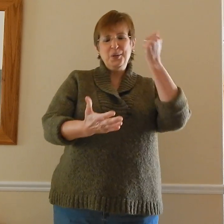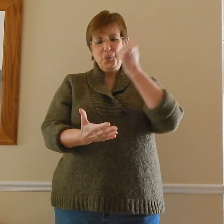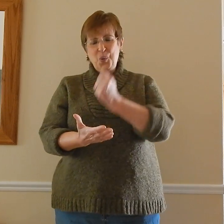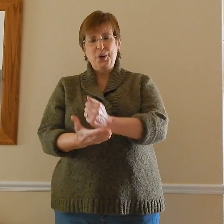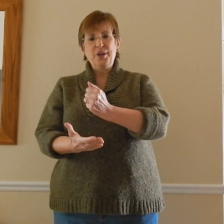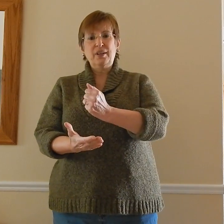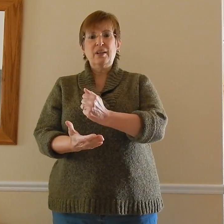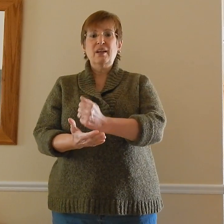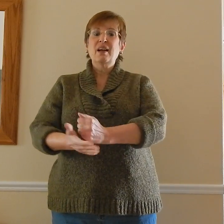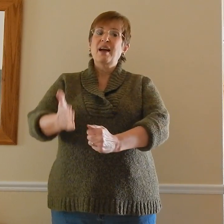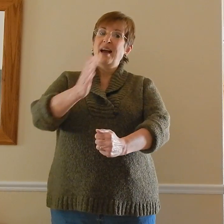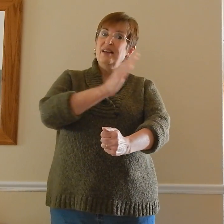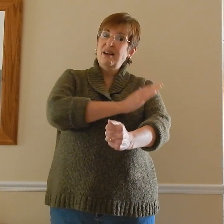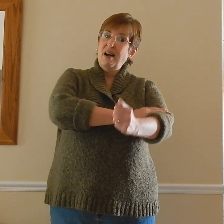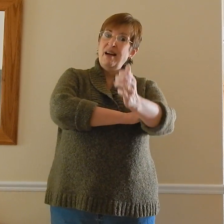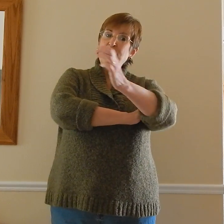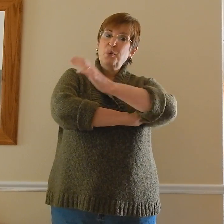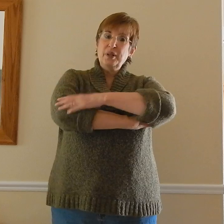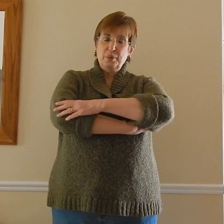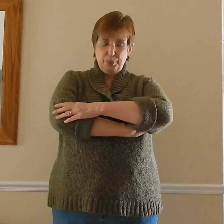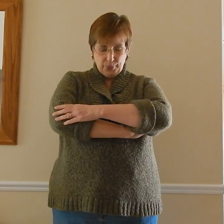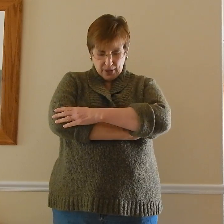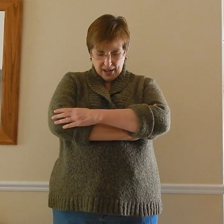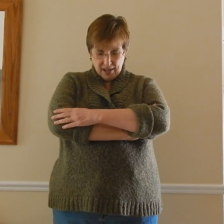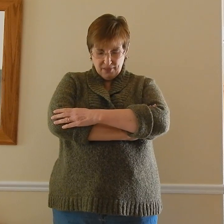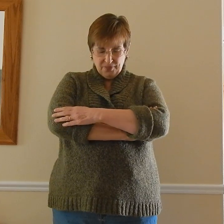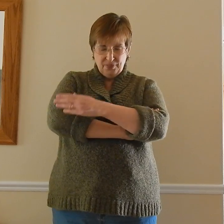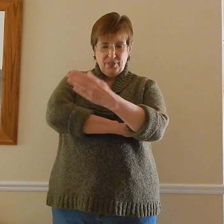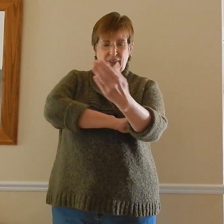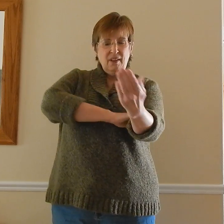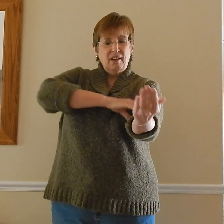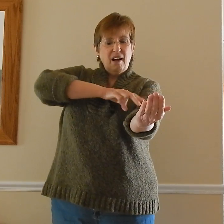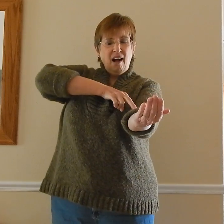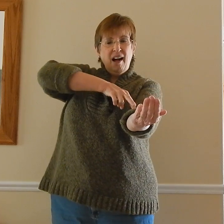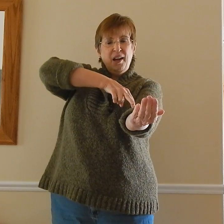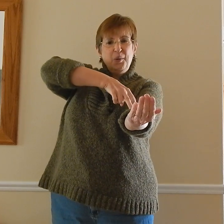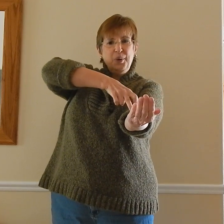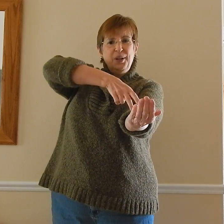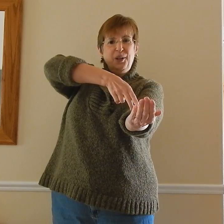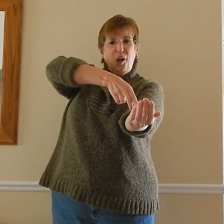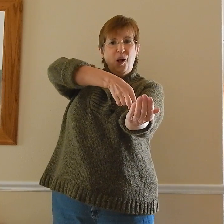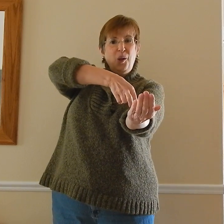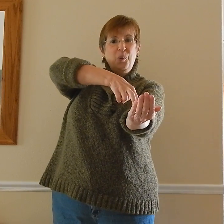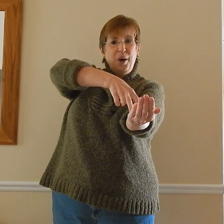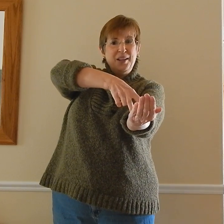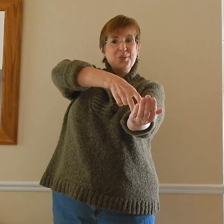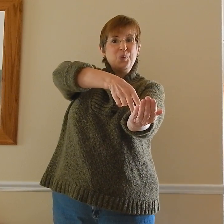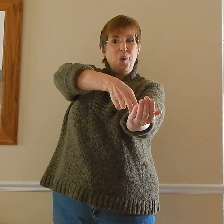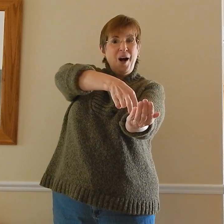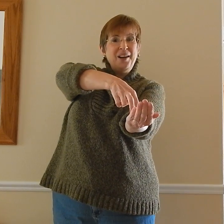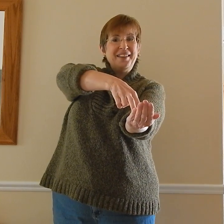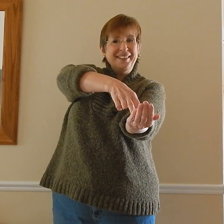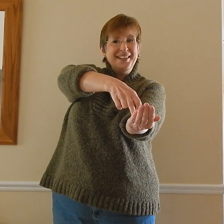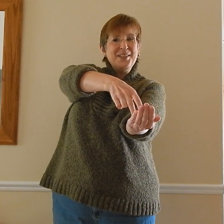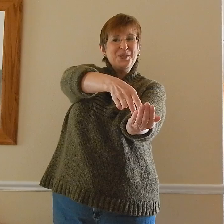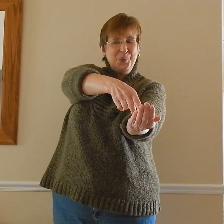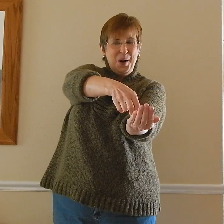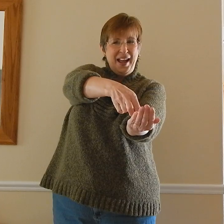work and I will pray. I will always walk in His way.